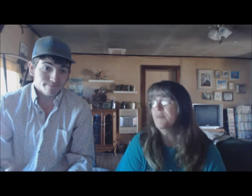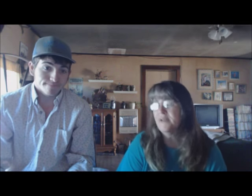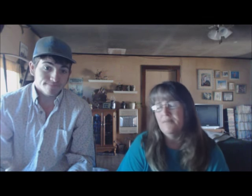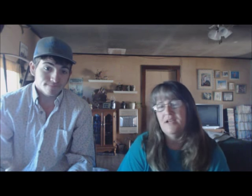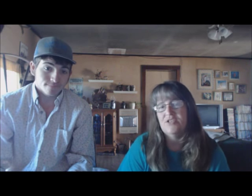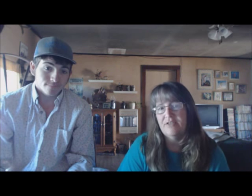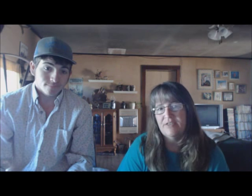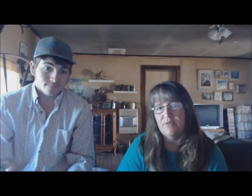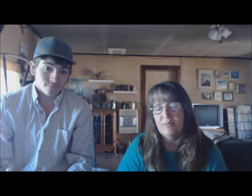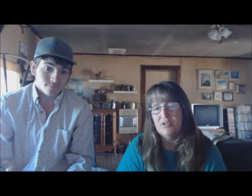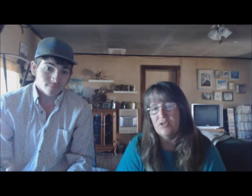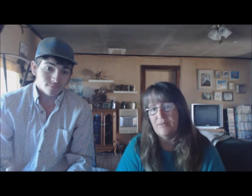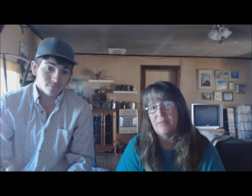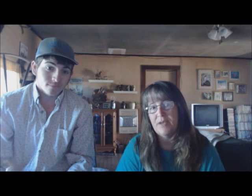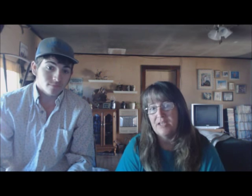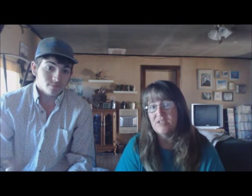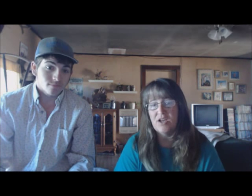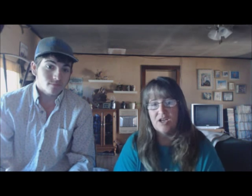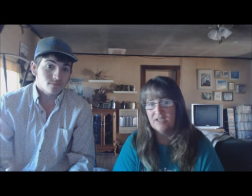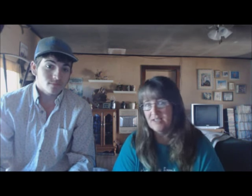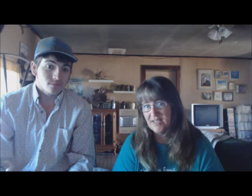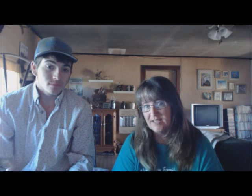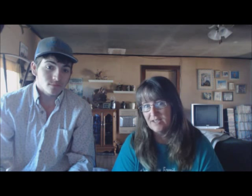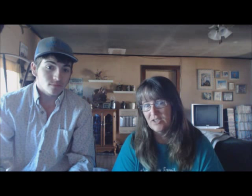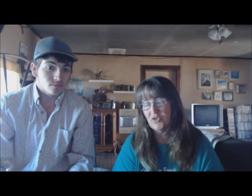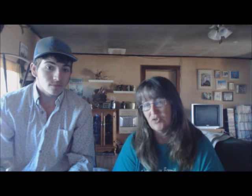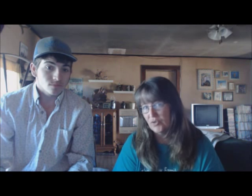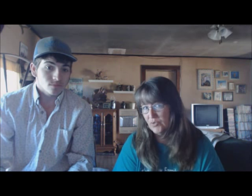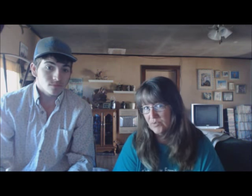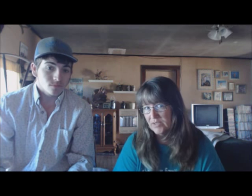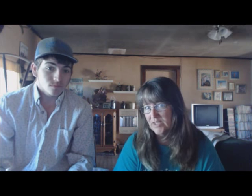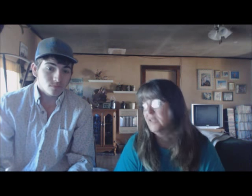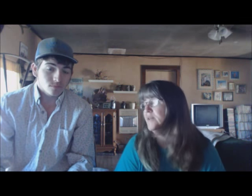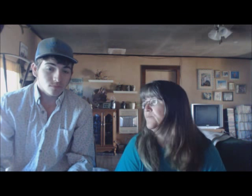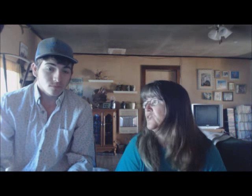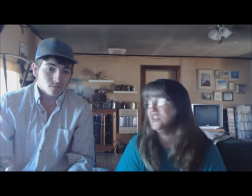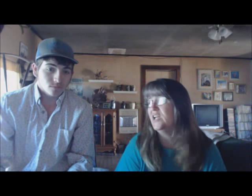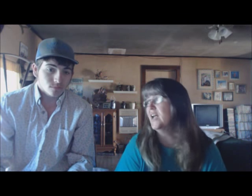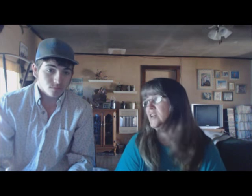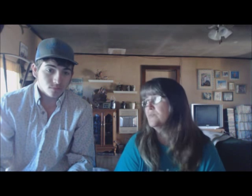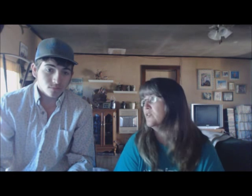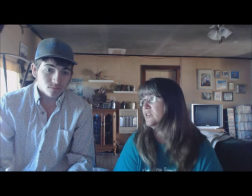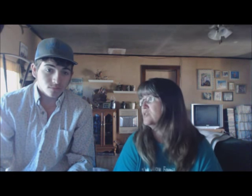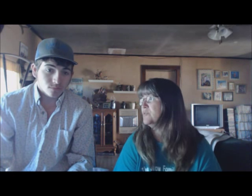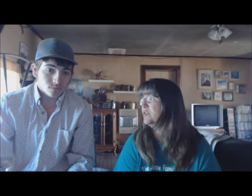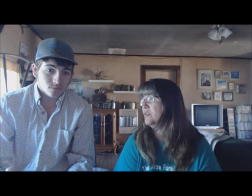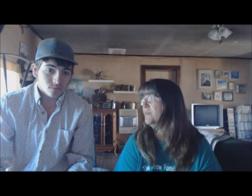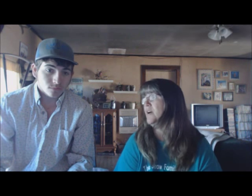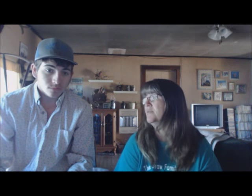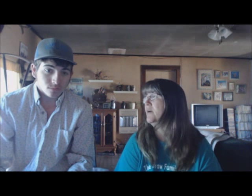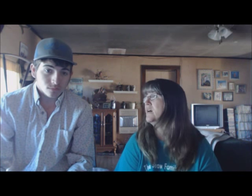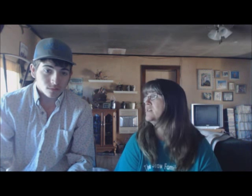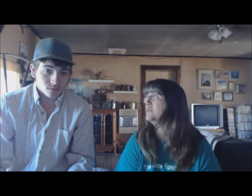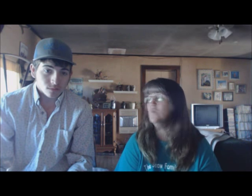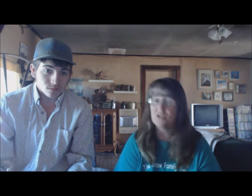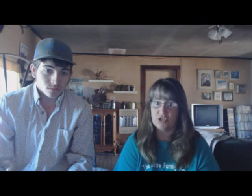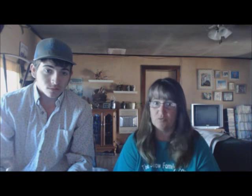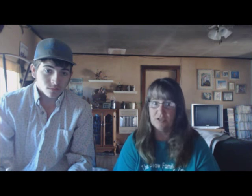Pretty much, and everything we've been told about the pig is not exactly true. She's not housebroken, unless she put her potty box where she